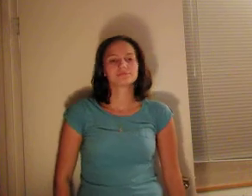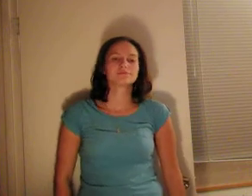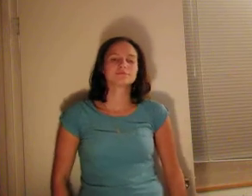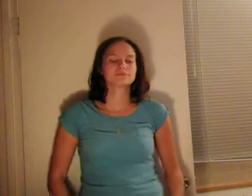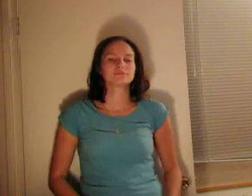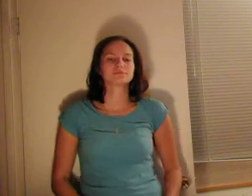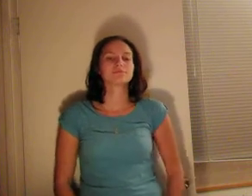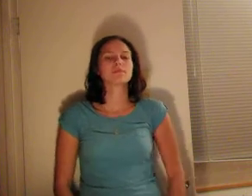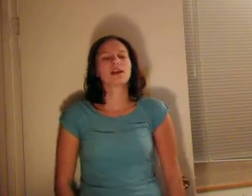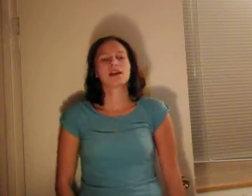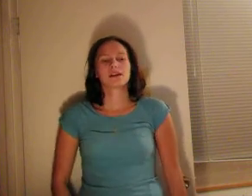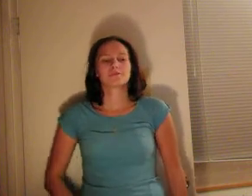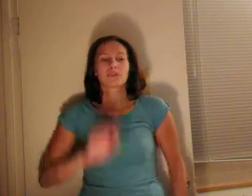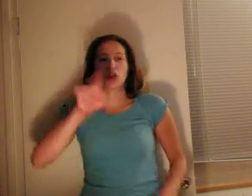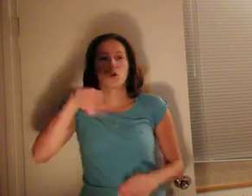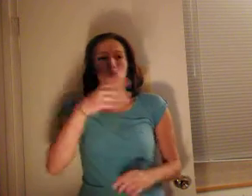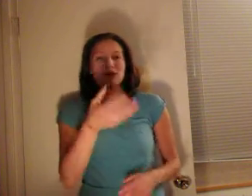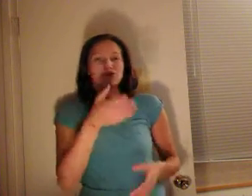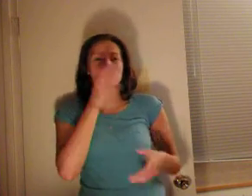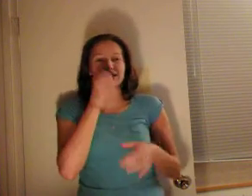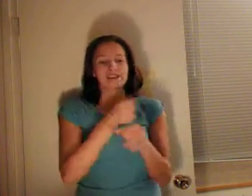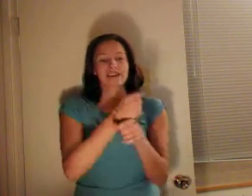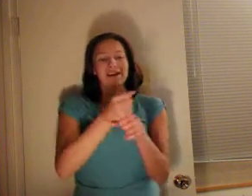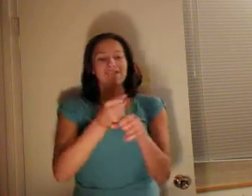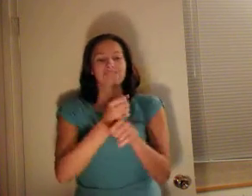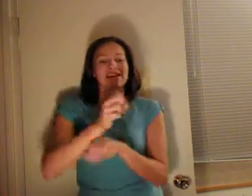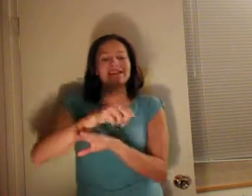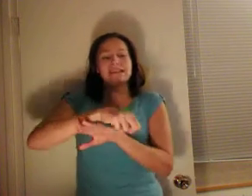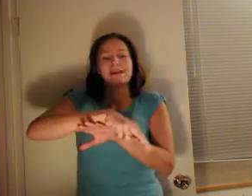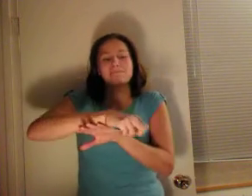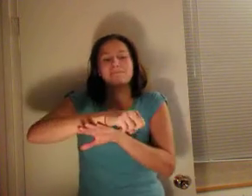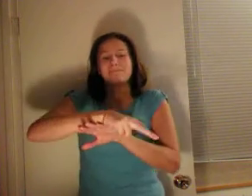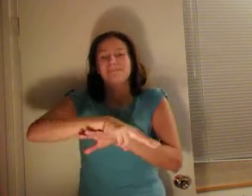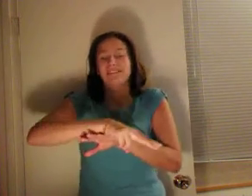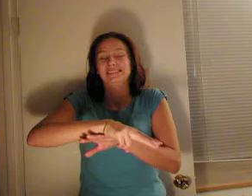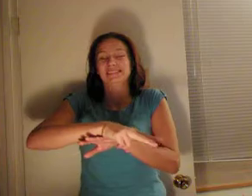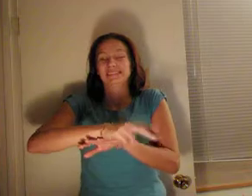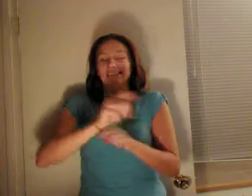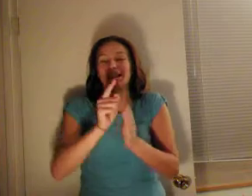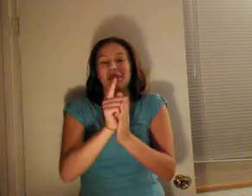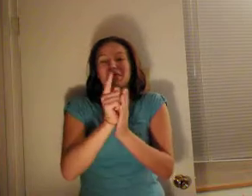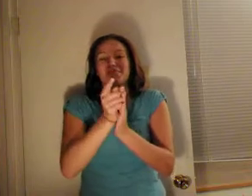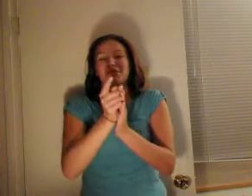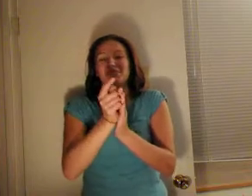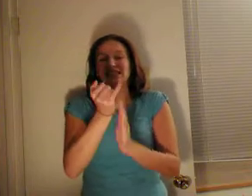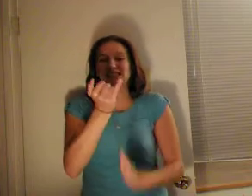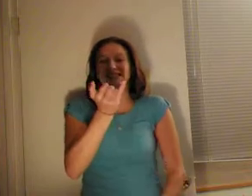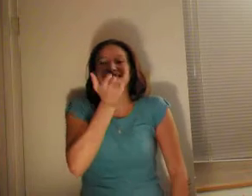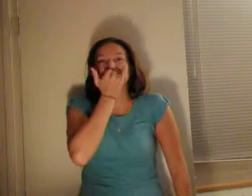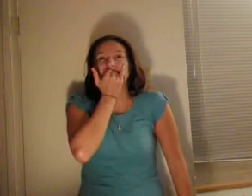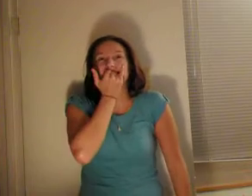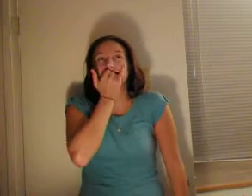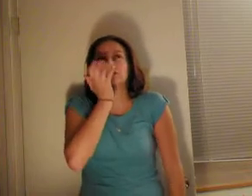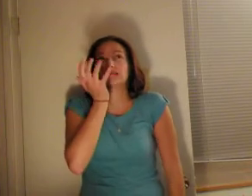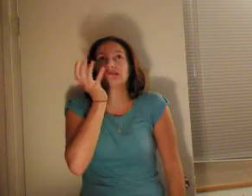She only drinks coffee at midnight When the moment is not right